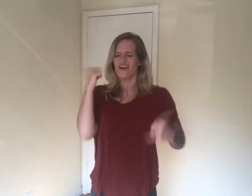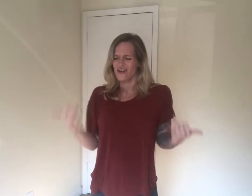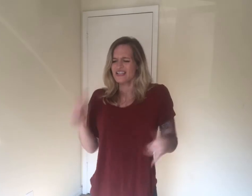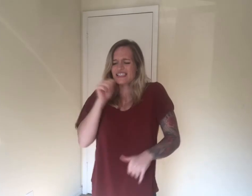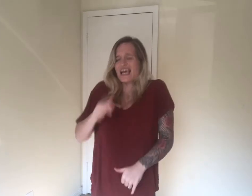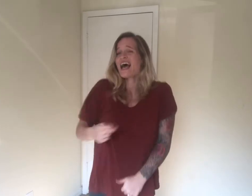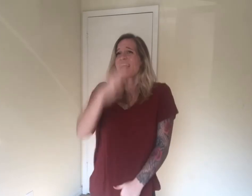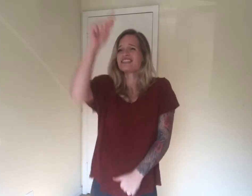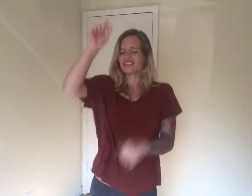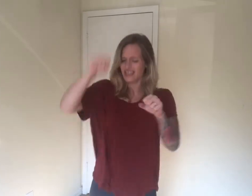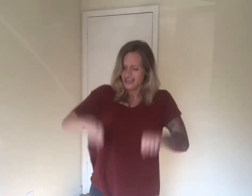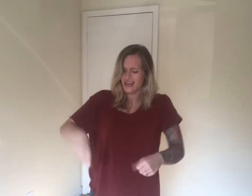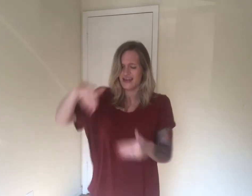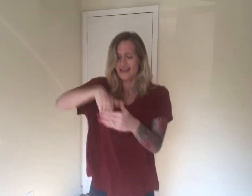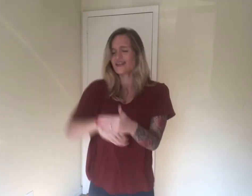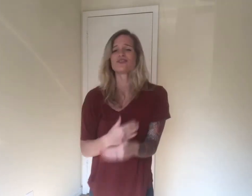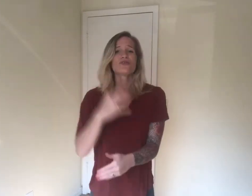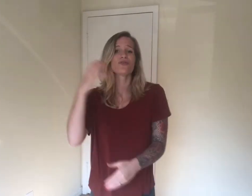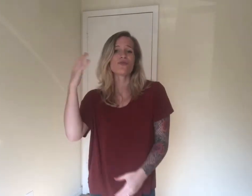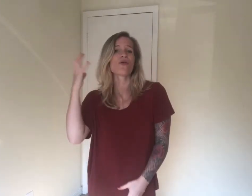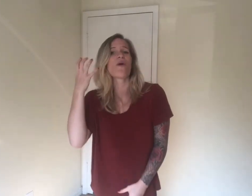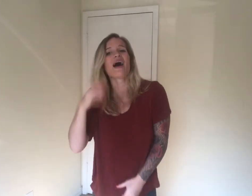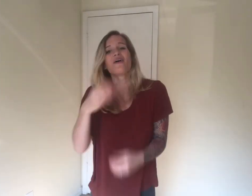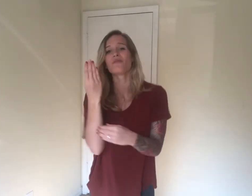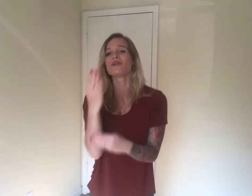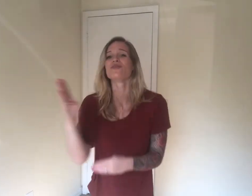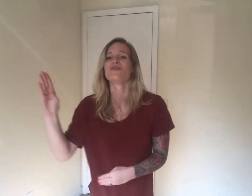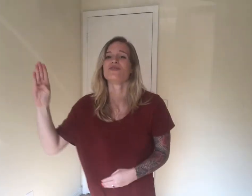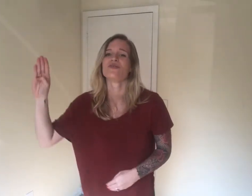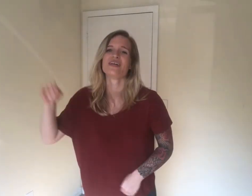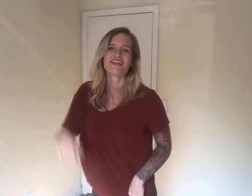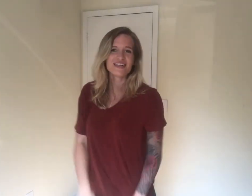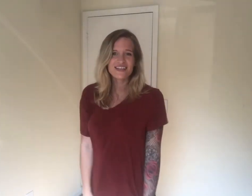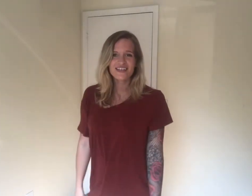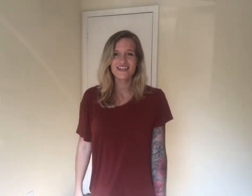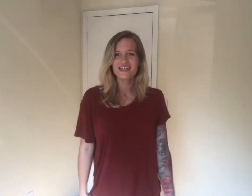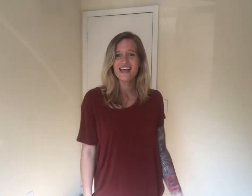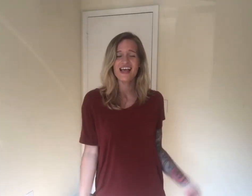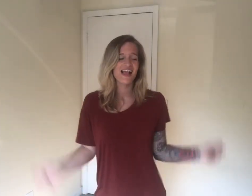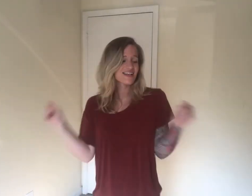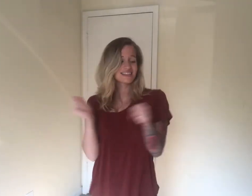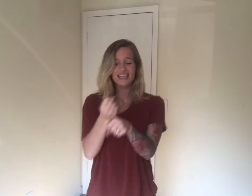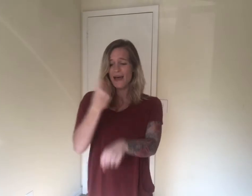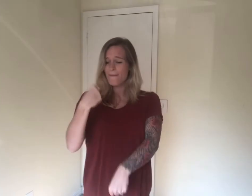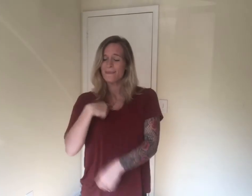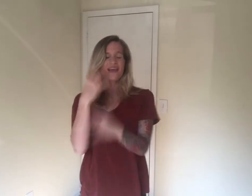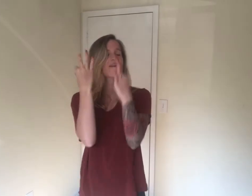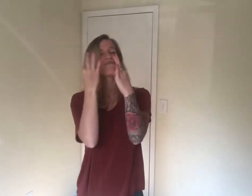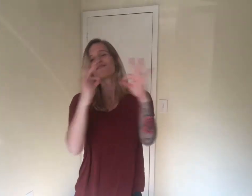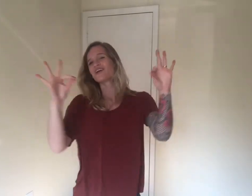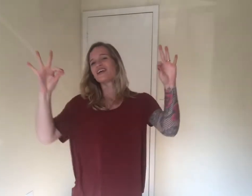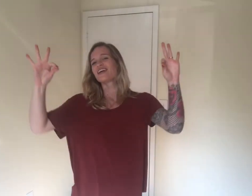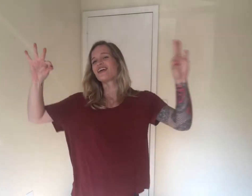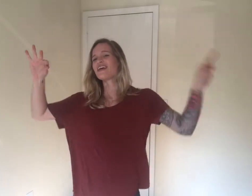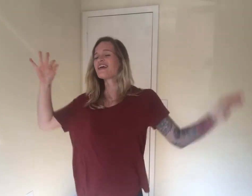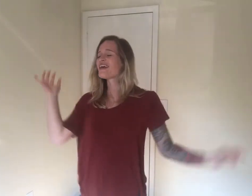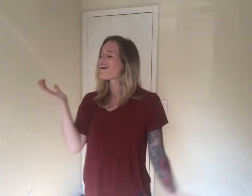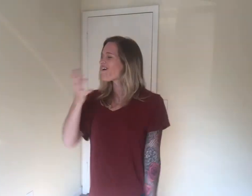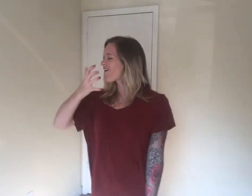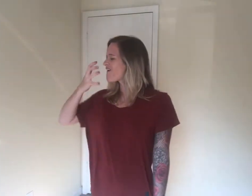as high as you can Into the wild blue Set me free Oh